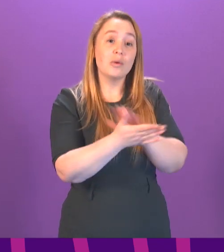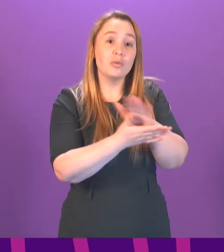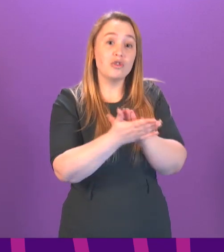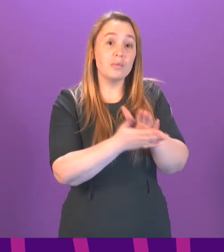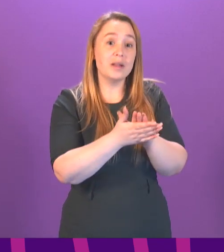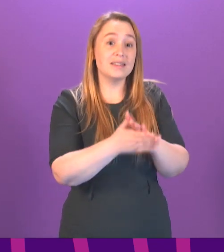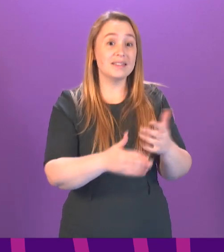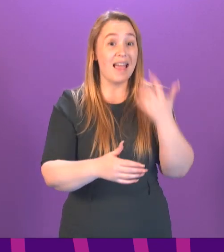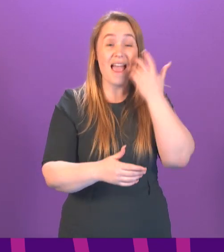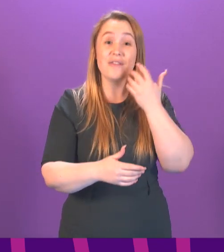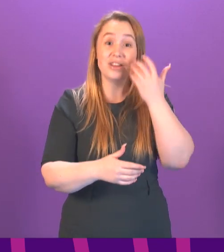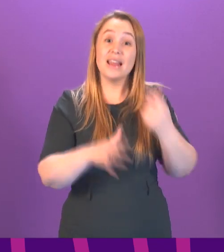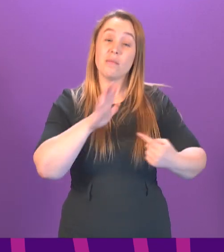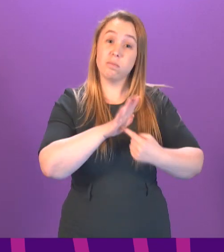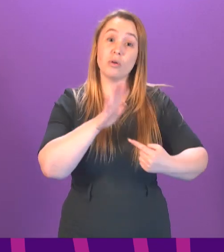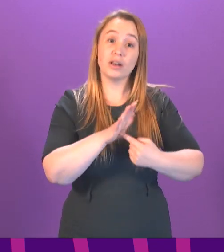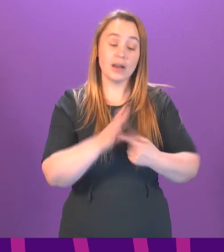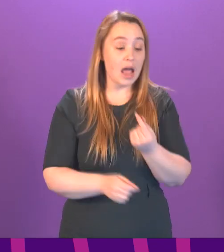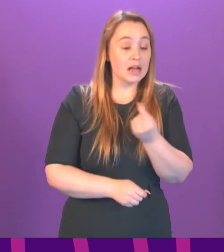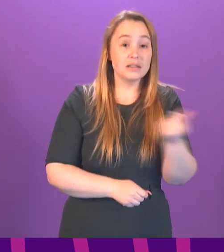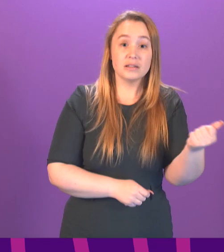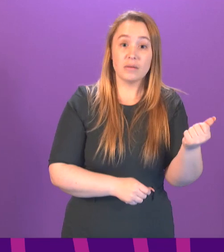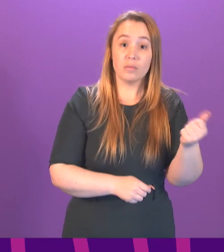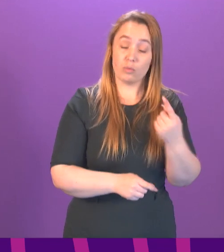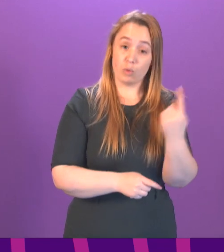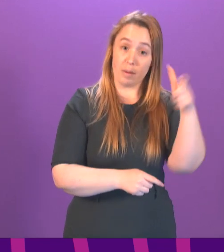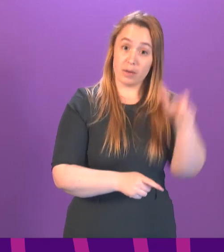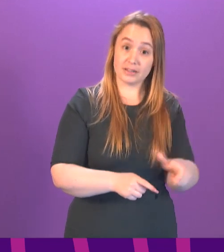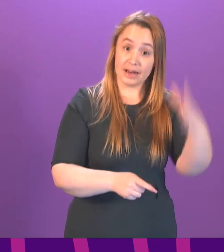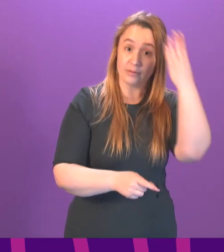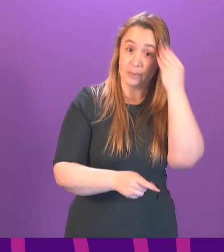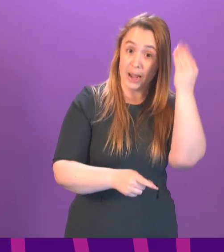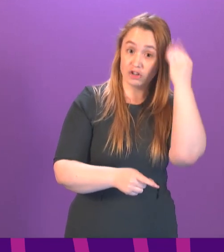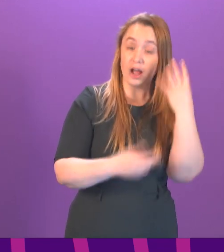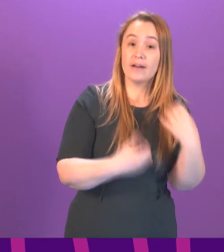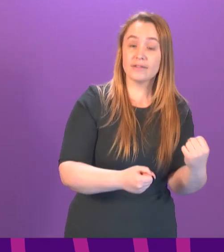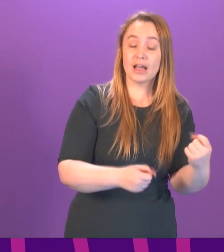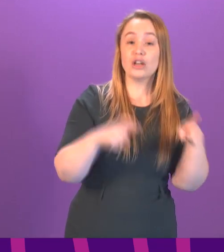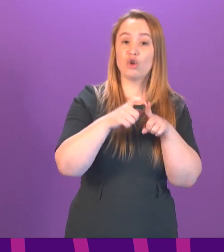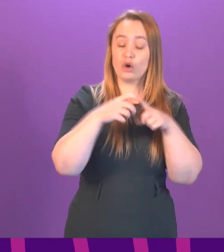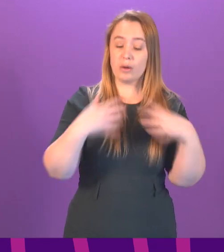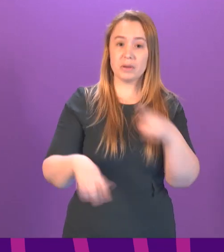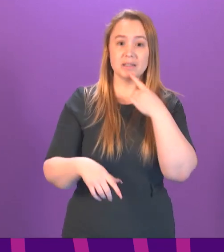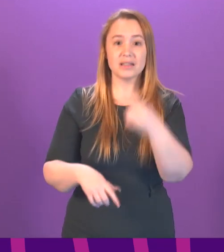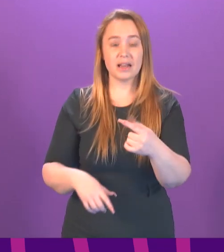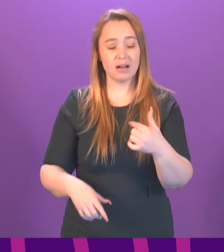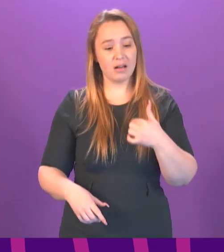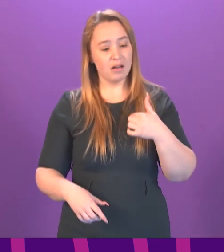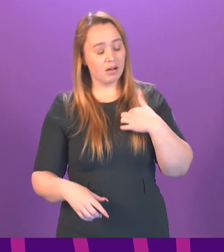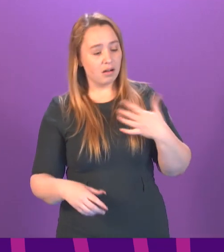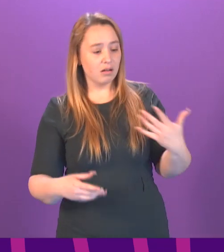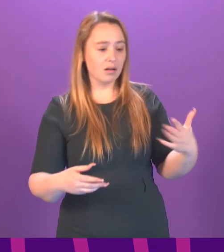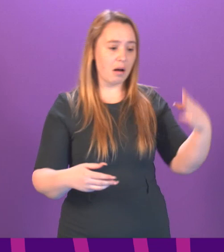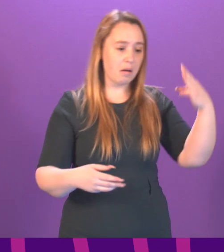Anne has early onset dementia. Her daughter said, I find it absolutely awful thinking what is going through